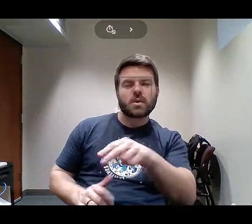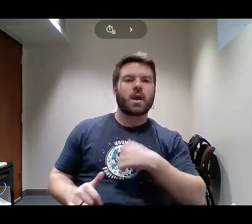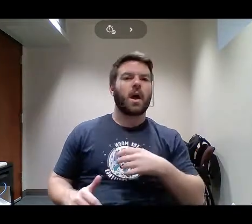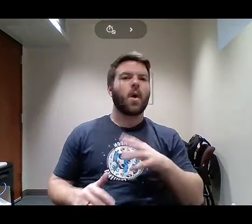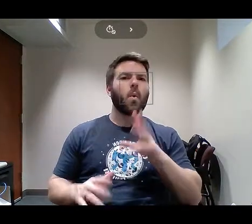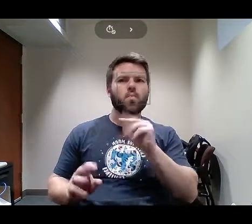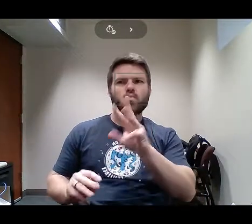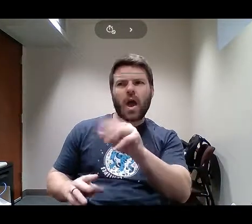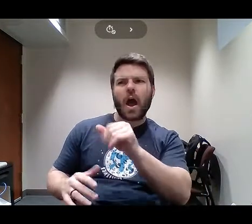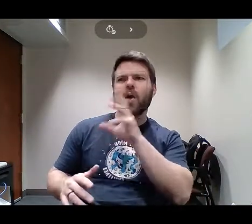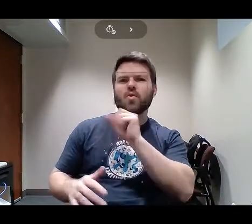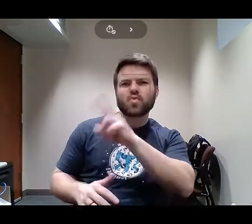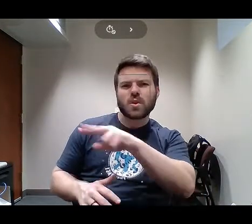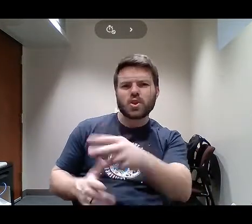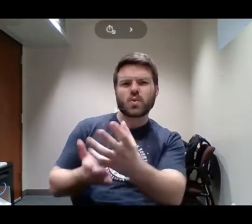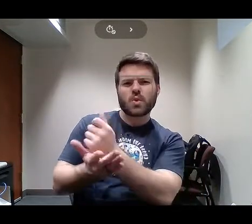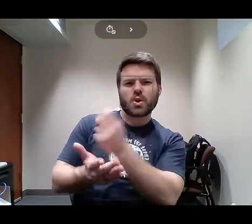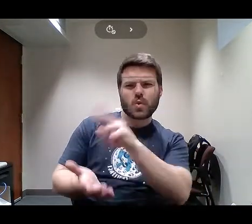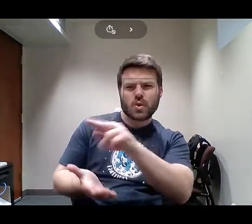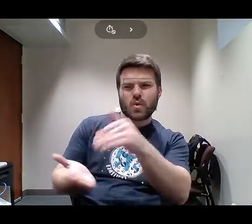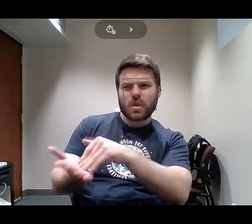When I turned 40, I was so glad that didn't happen.